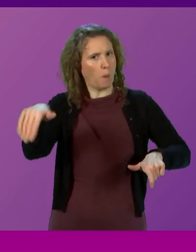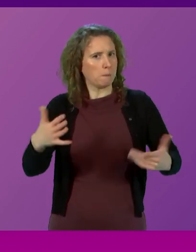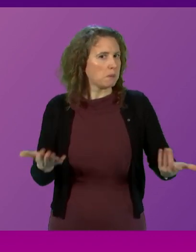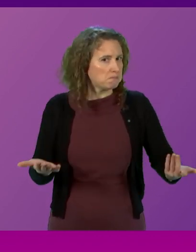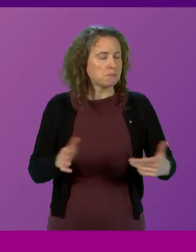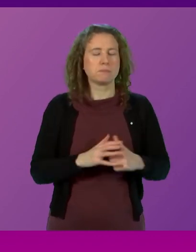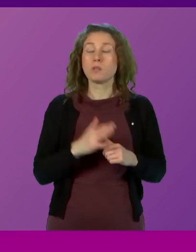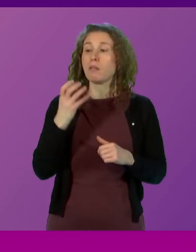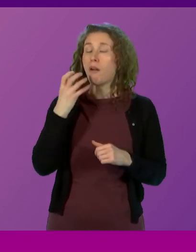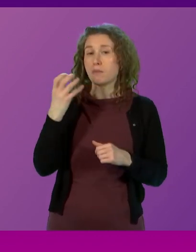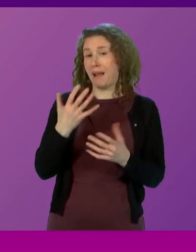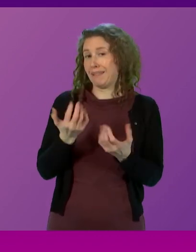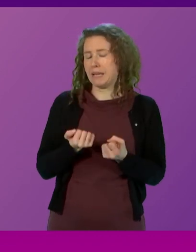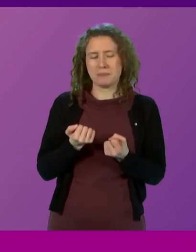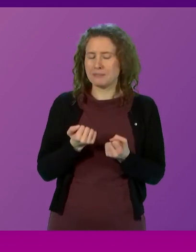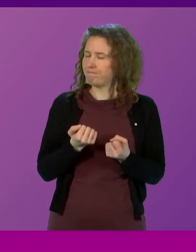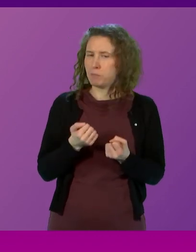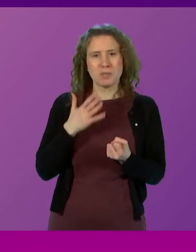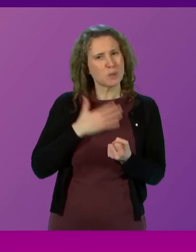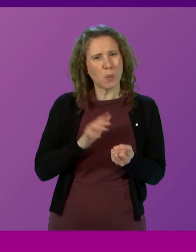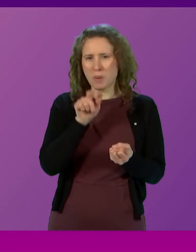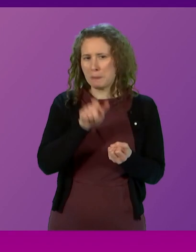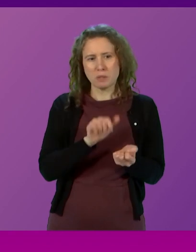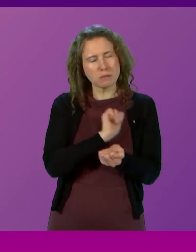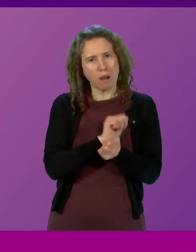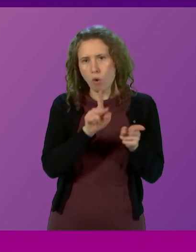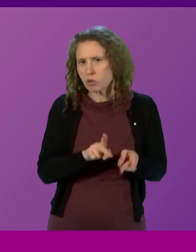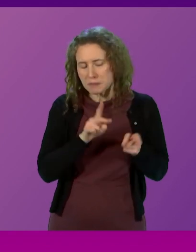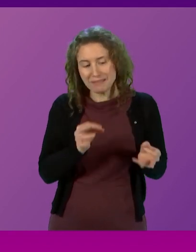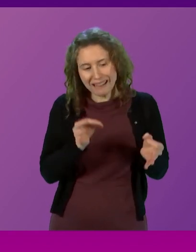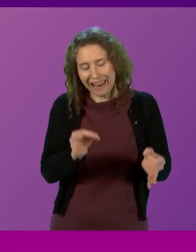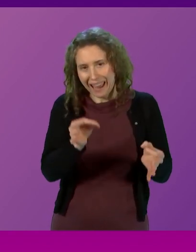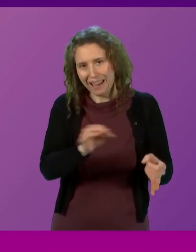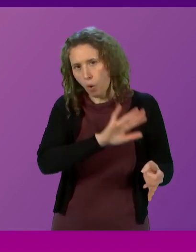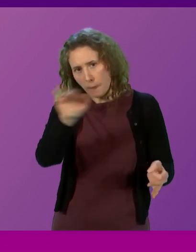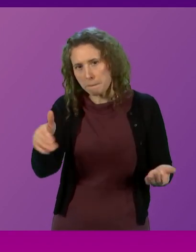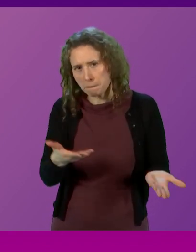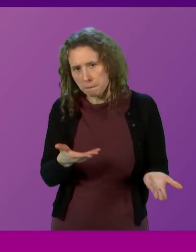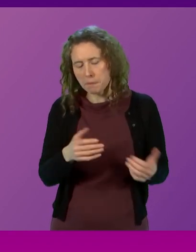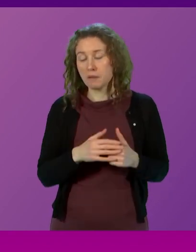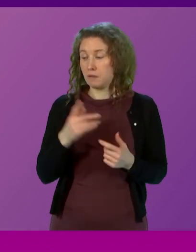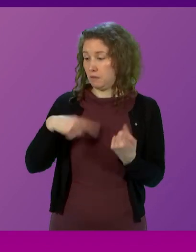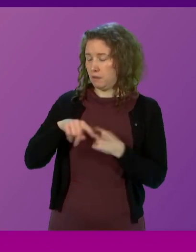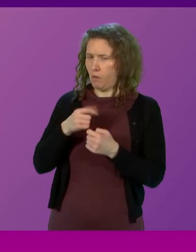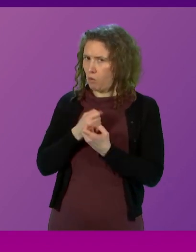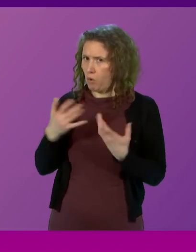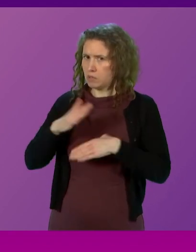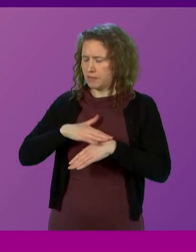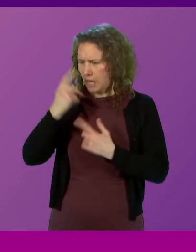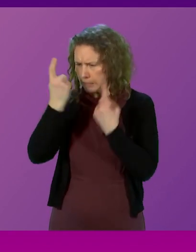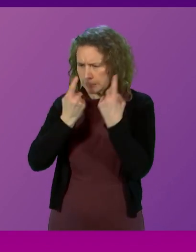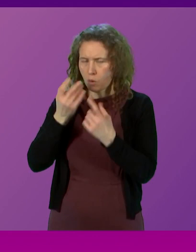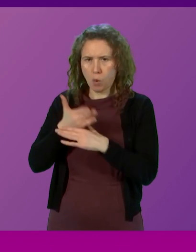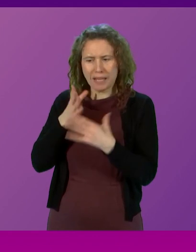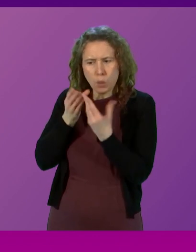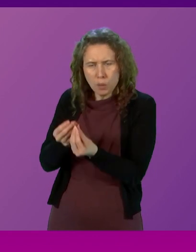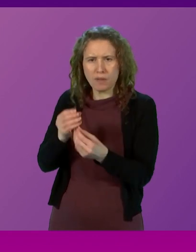the undesirability of delayed discharge and the health secretary and I and other ministers are spending a huge amount of time working